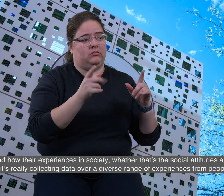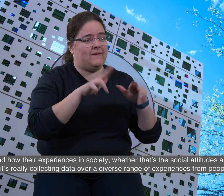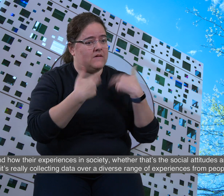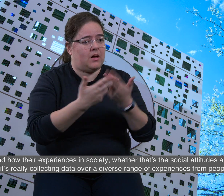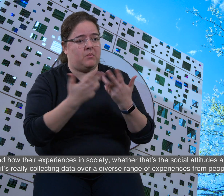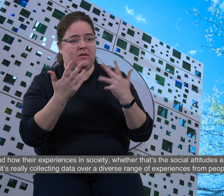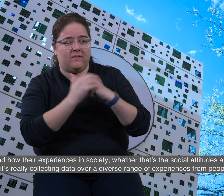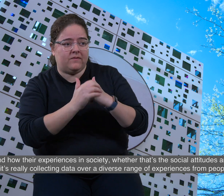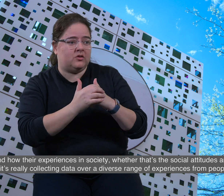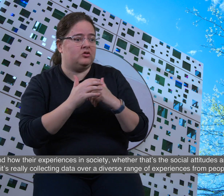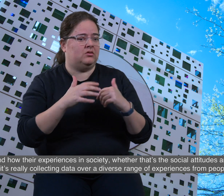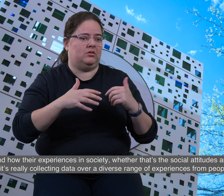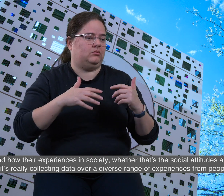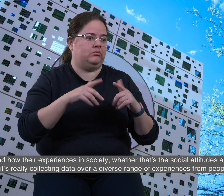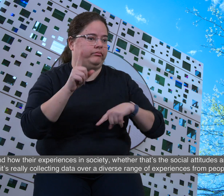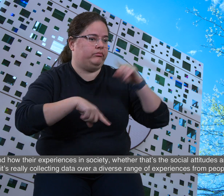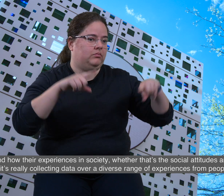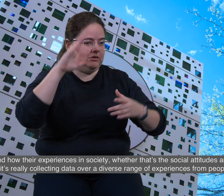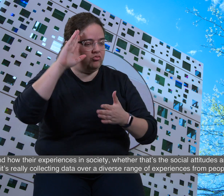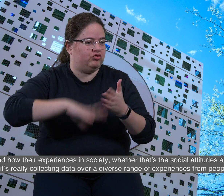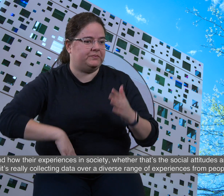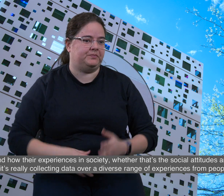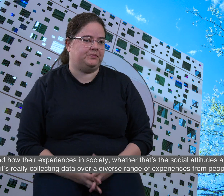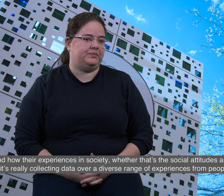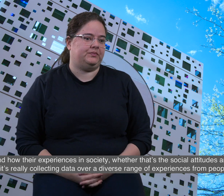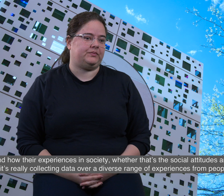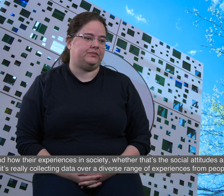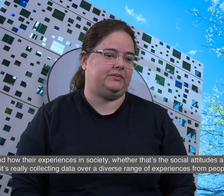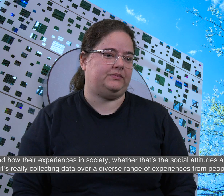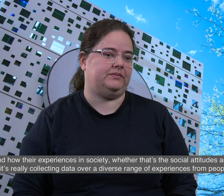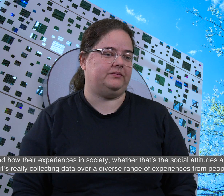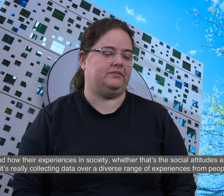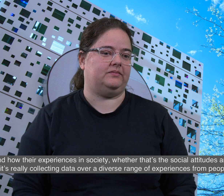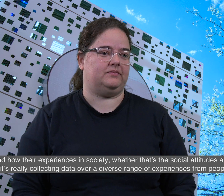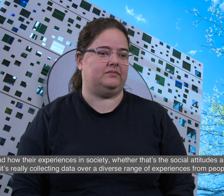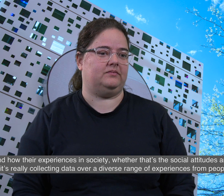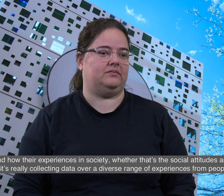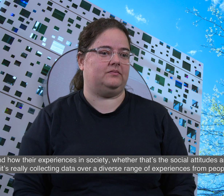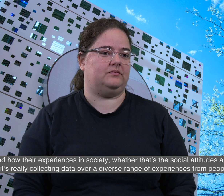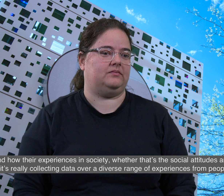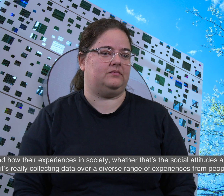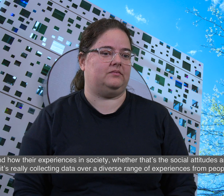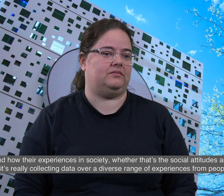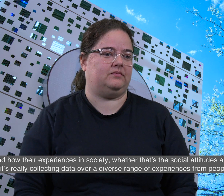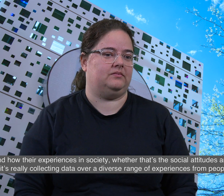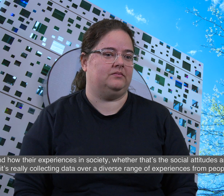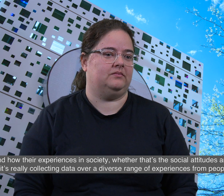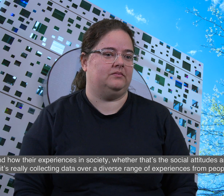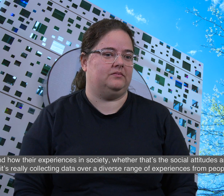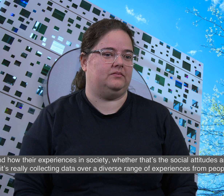the social attitudes and how they make friends. It's really collecting data of a diverse range of experiences from people within that community.